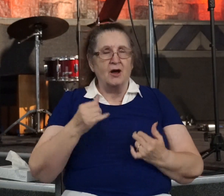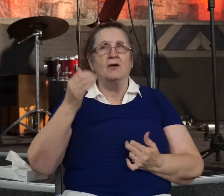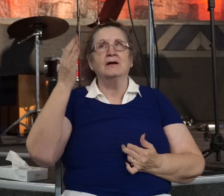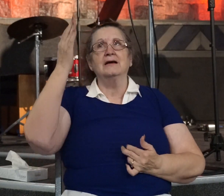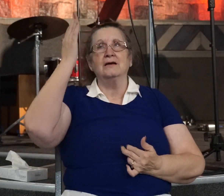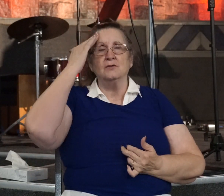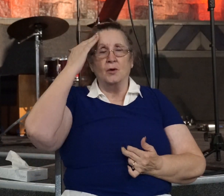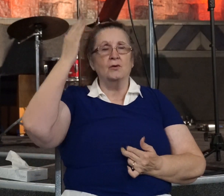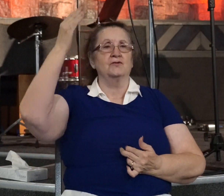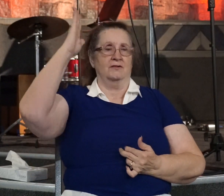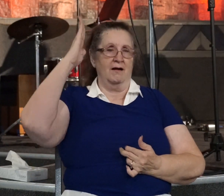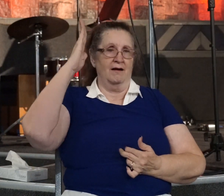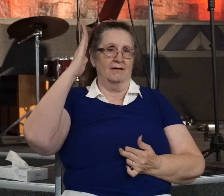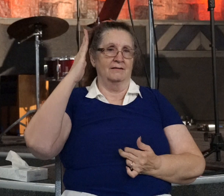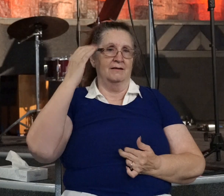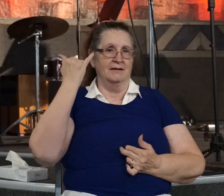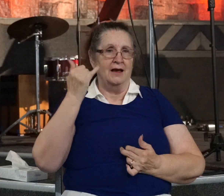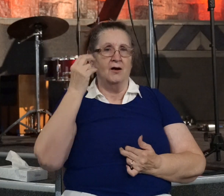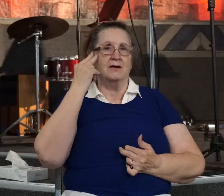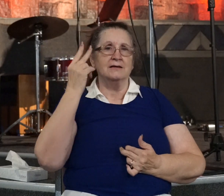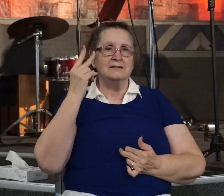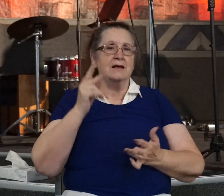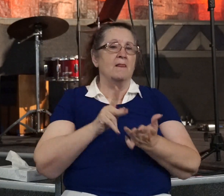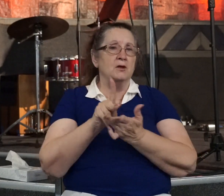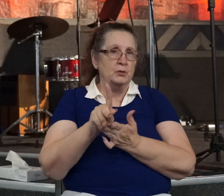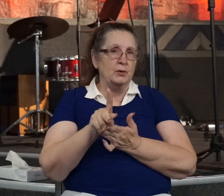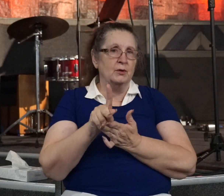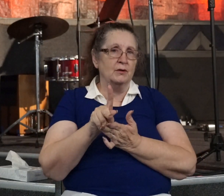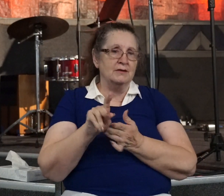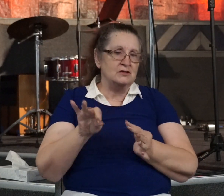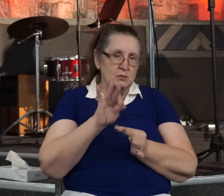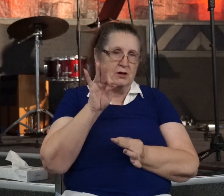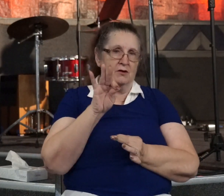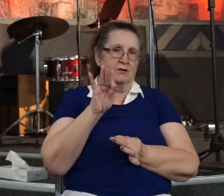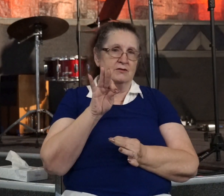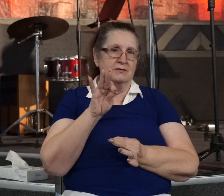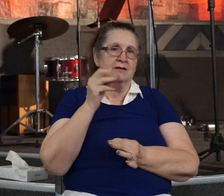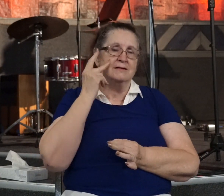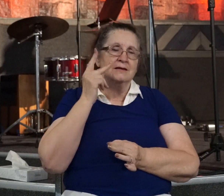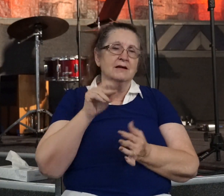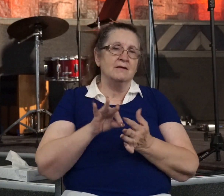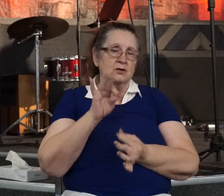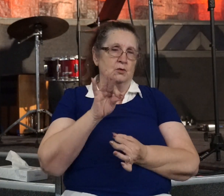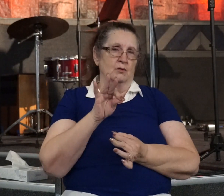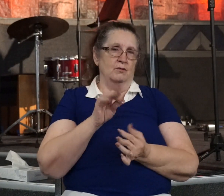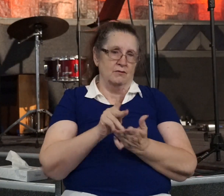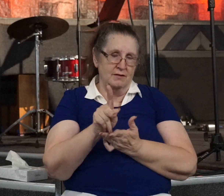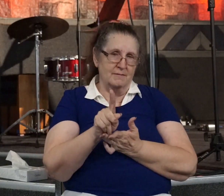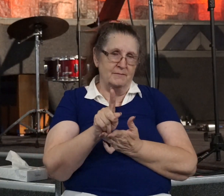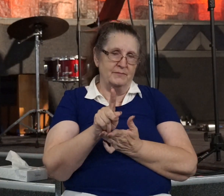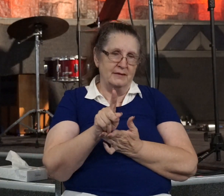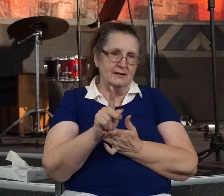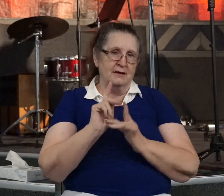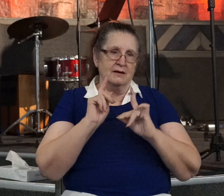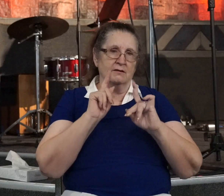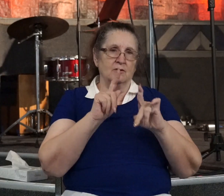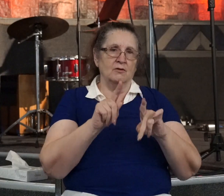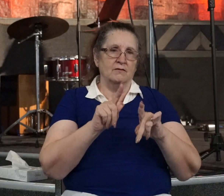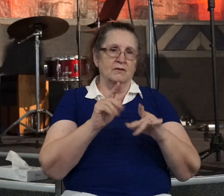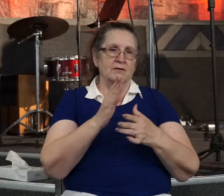Now that Saul could see the truth, spiritually see the truth, he could go forth and share that truth